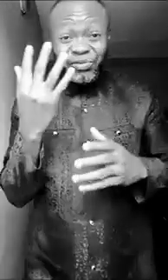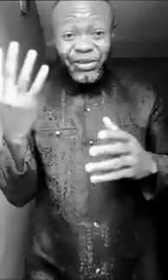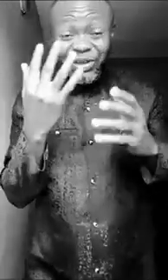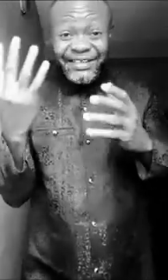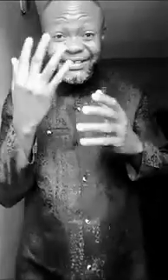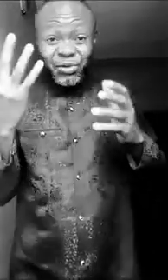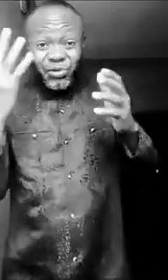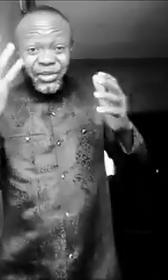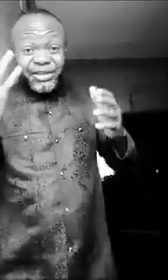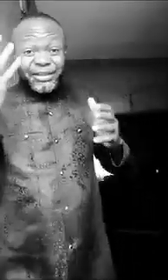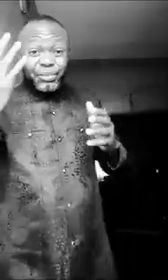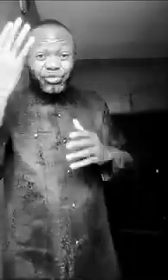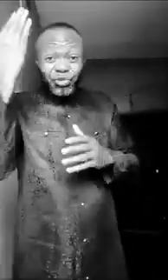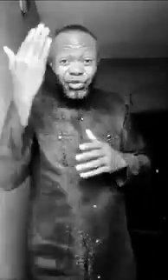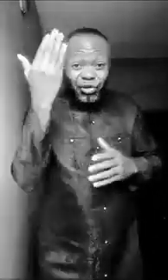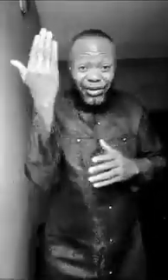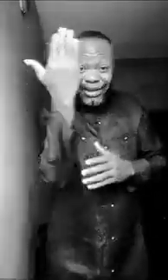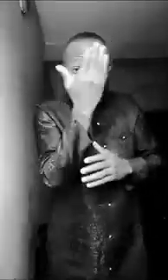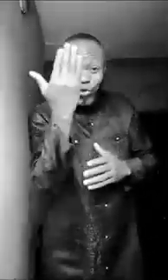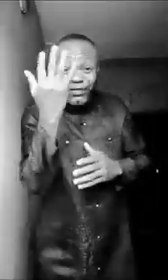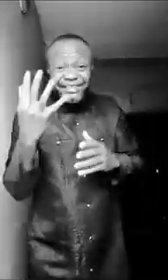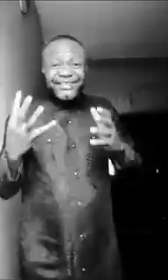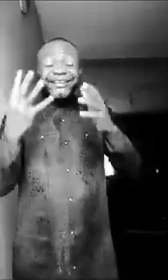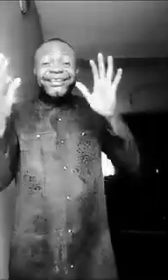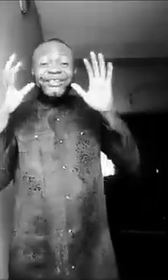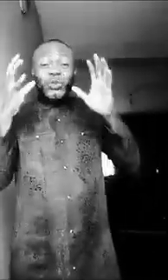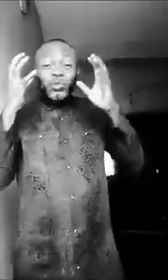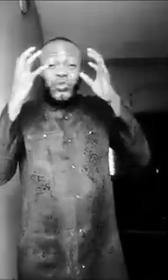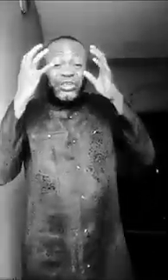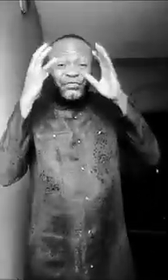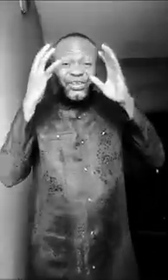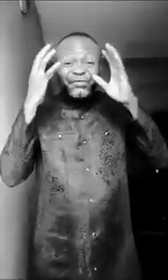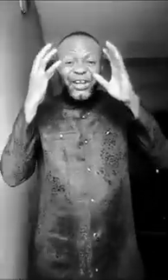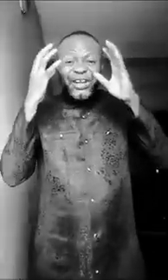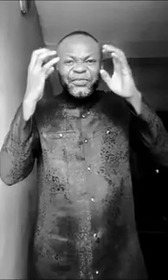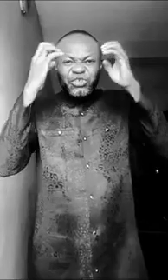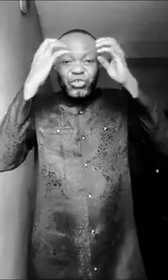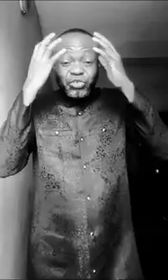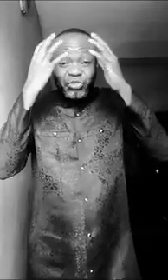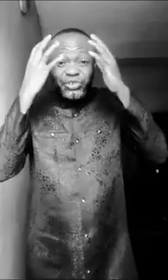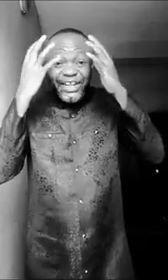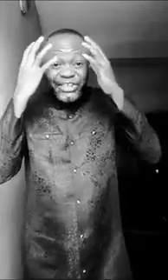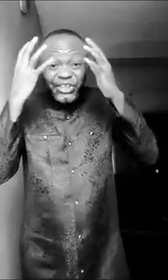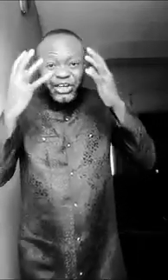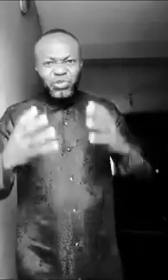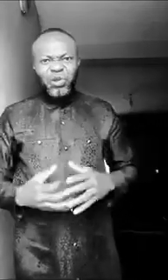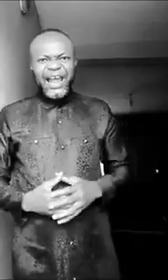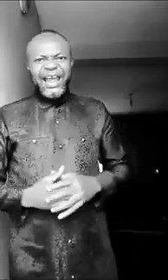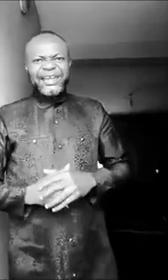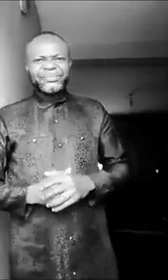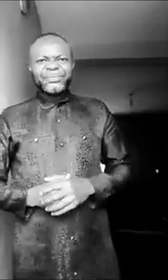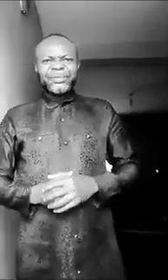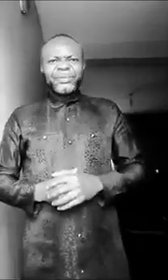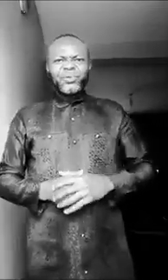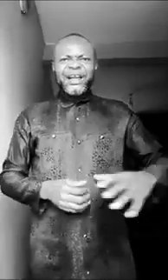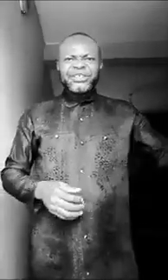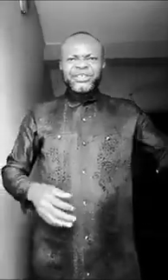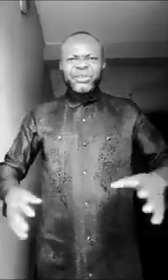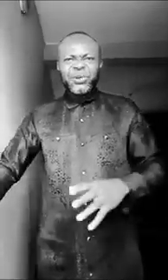you can't see road but you wouldn't umbrella when you provide the song you save a very hefty song you start shining in your eye you can't see it